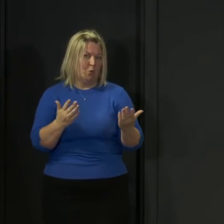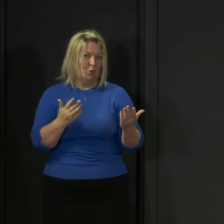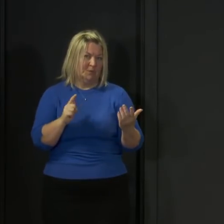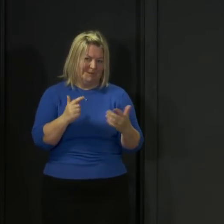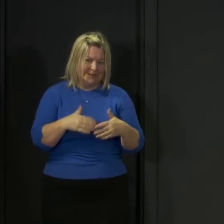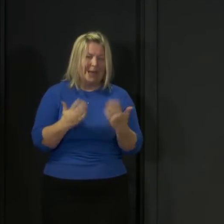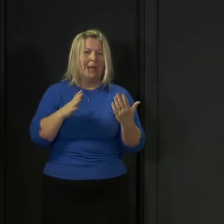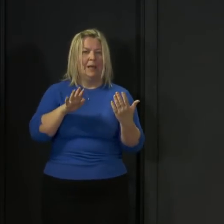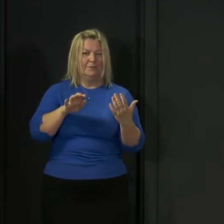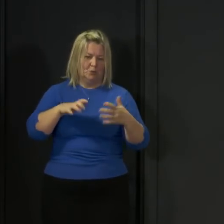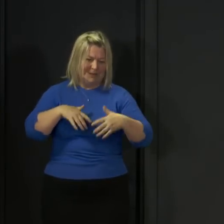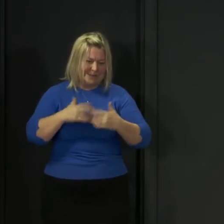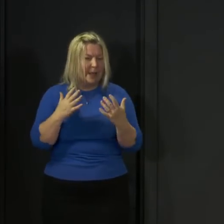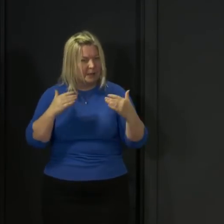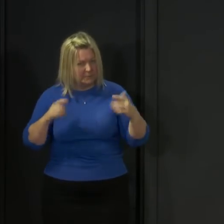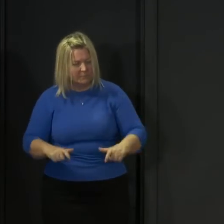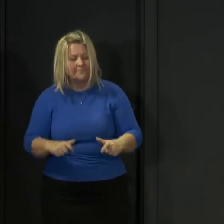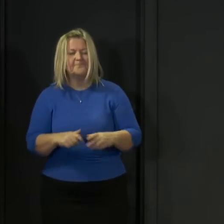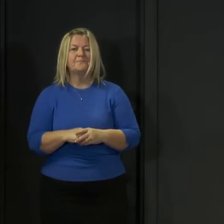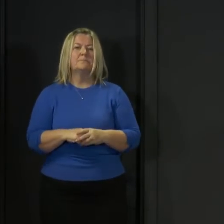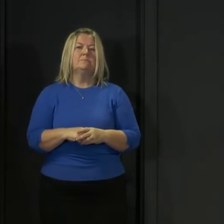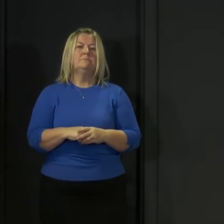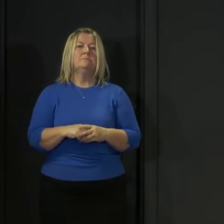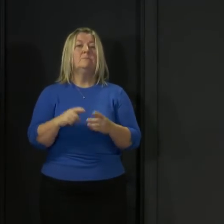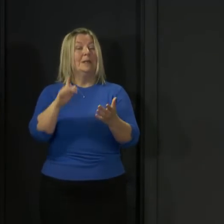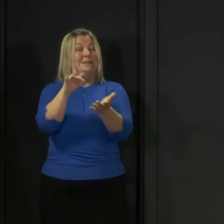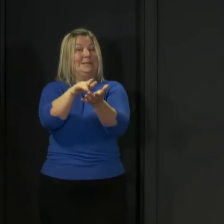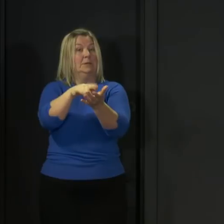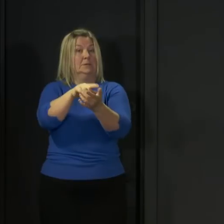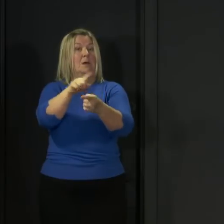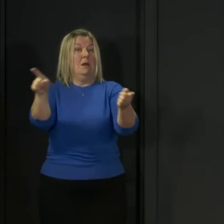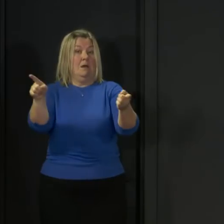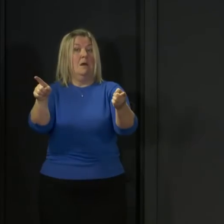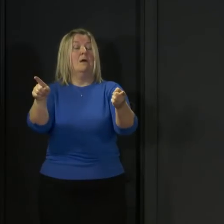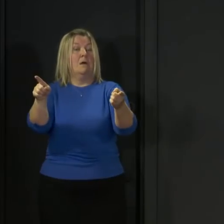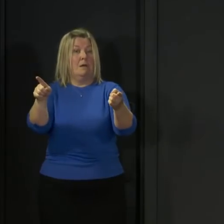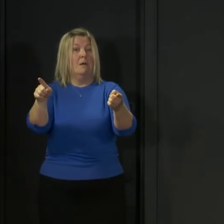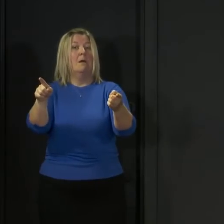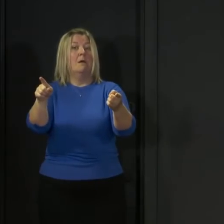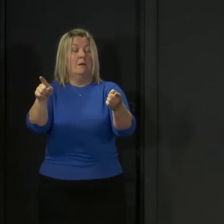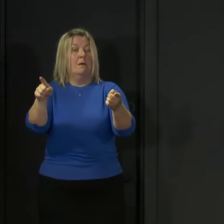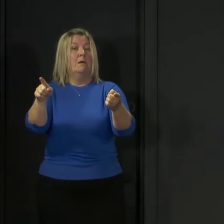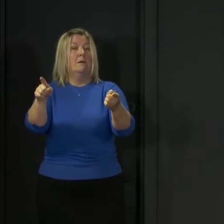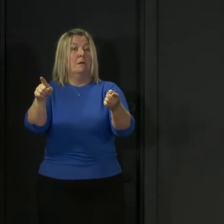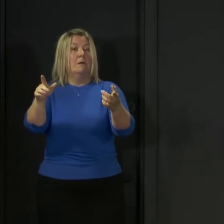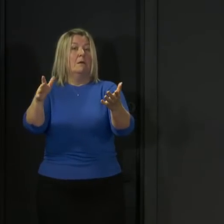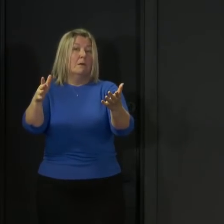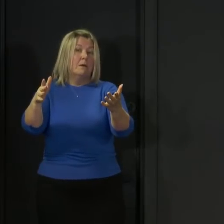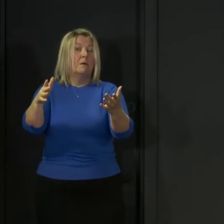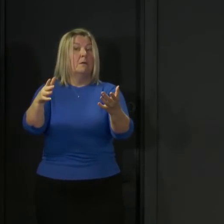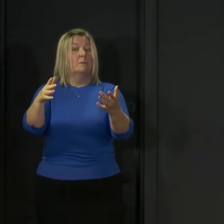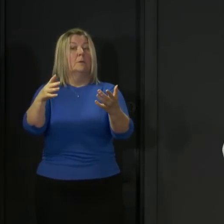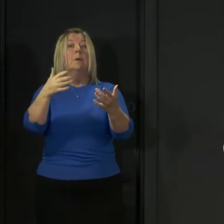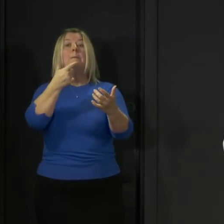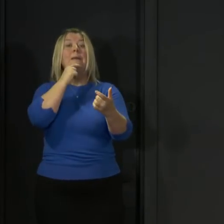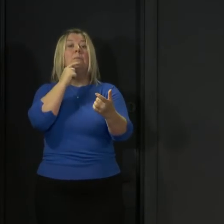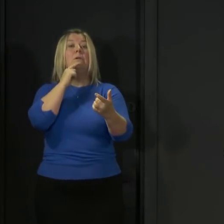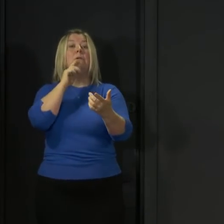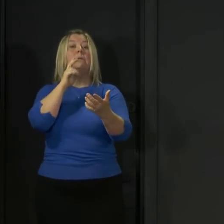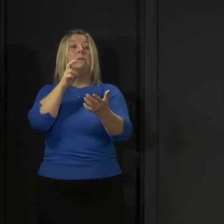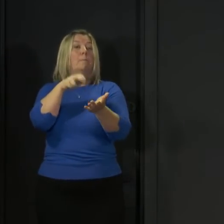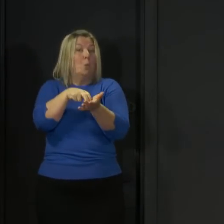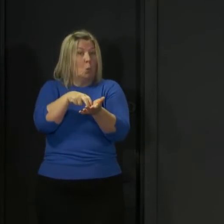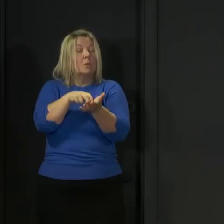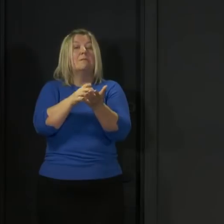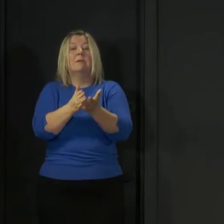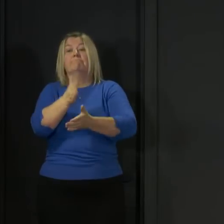to leave your home and the way these testing centres are set up is to take account of the fact that people may be symptomatic so it's an extension of